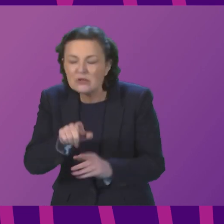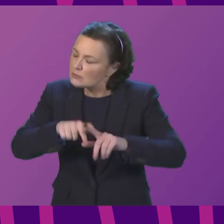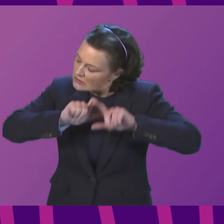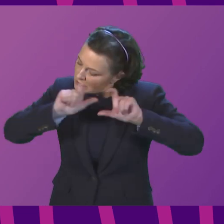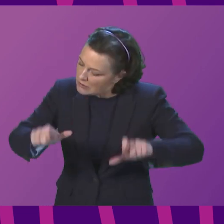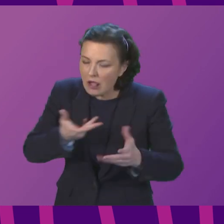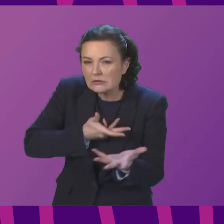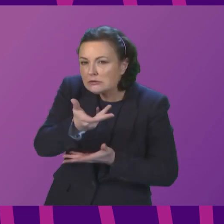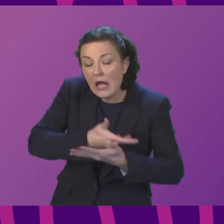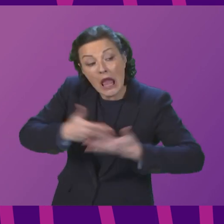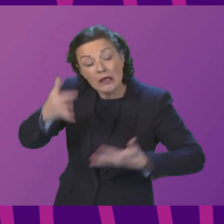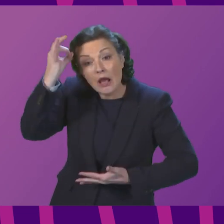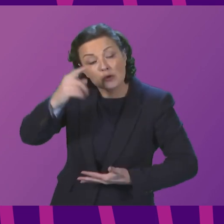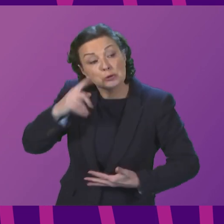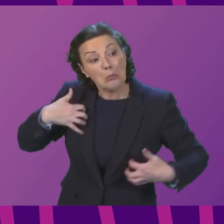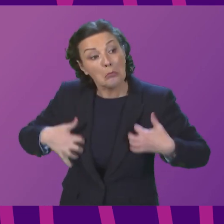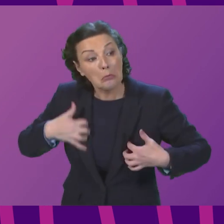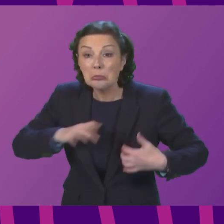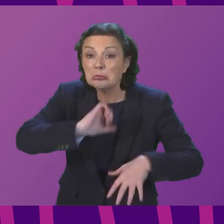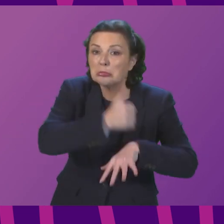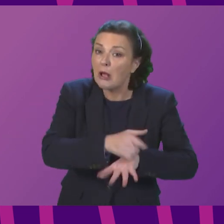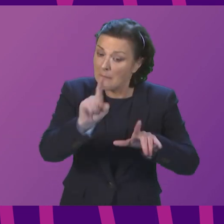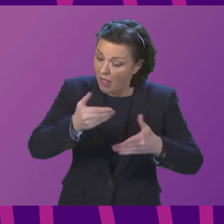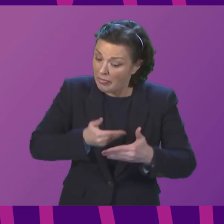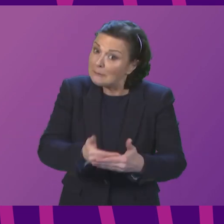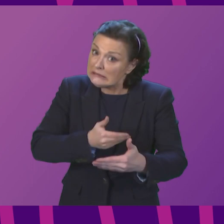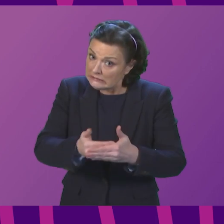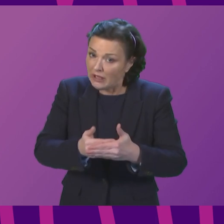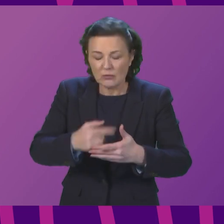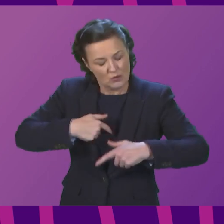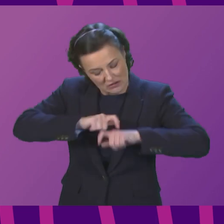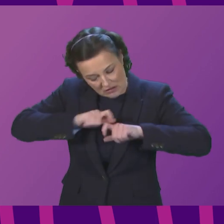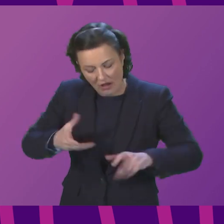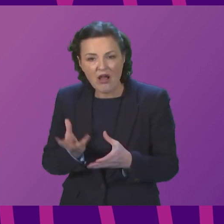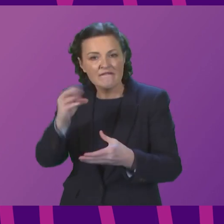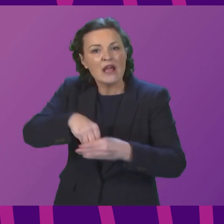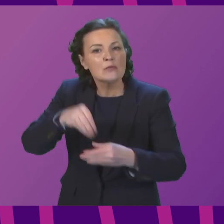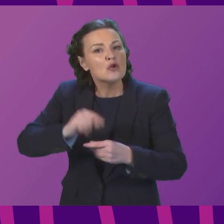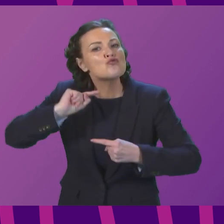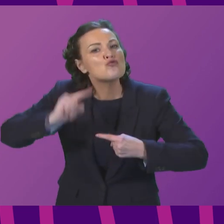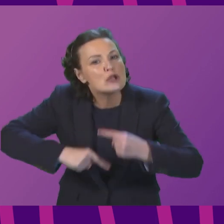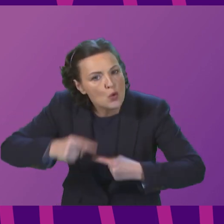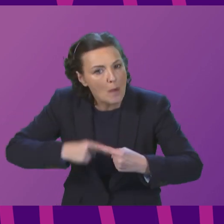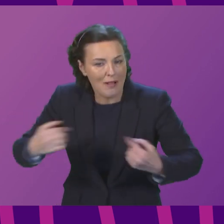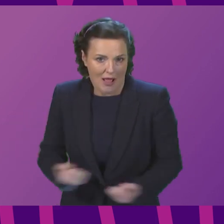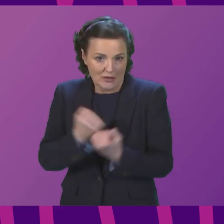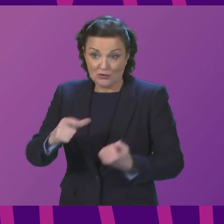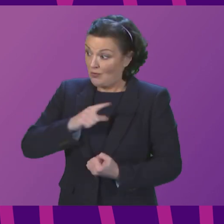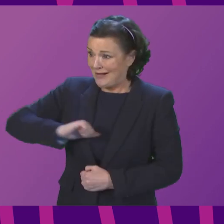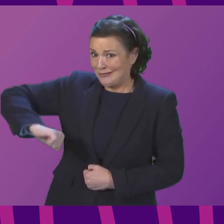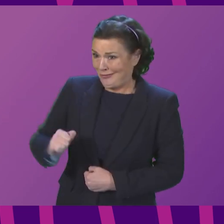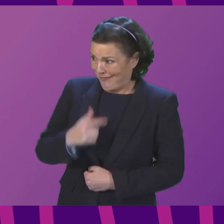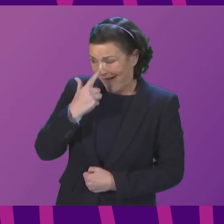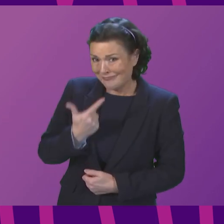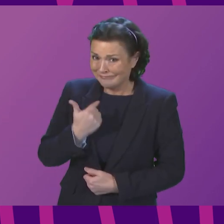with Councils any ambitions they have, but in the meantime we will continue to invest in renewable energy, where Scotland has vast potential to support our